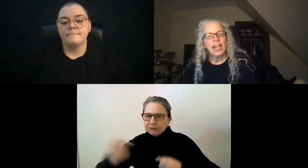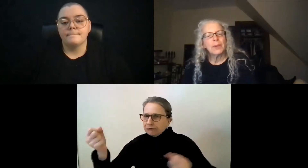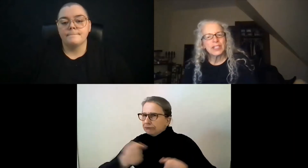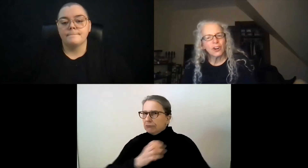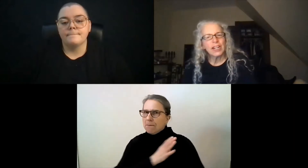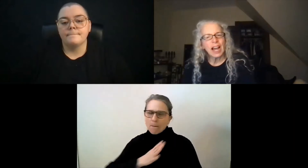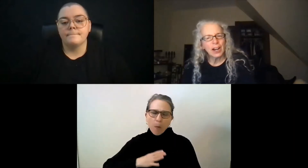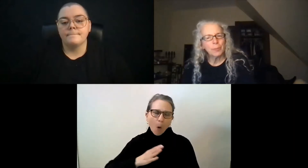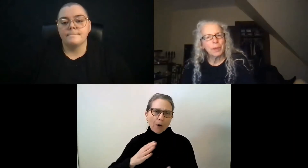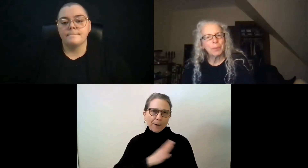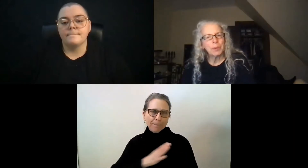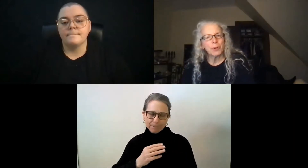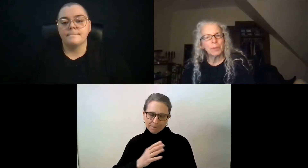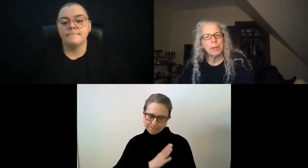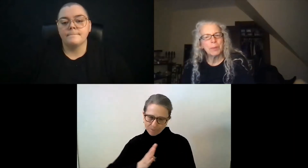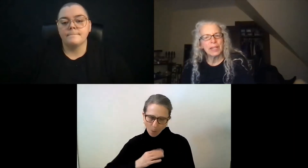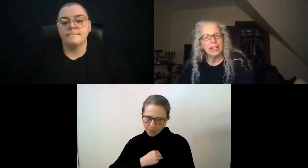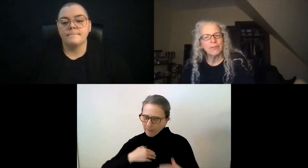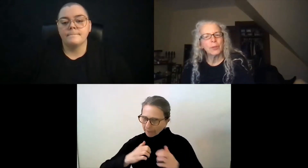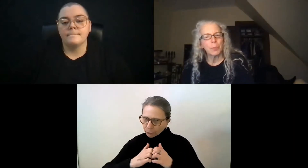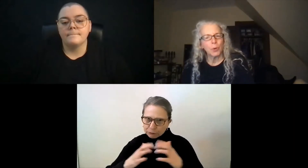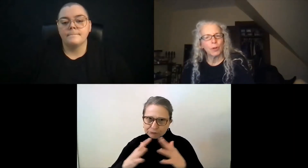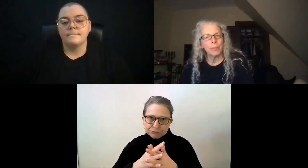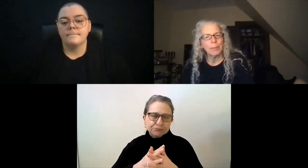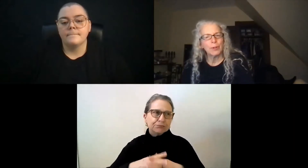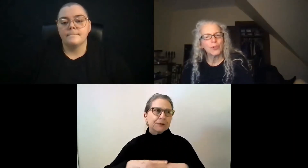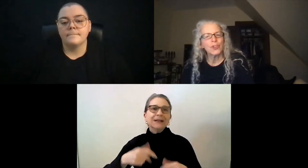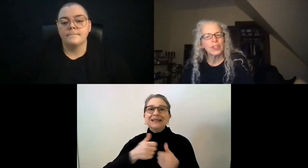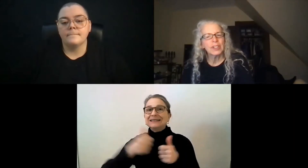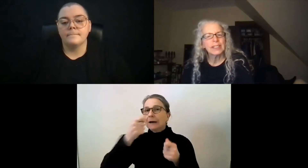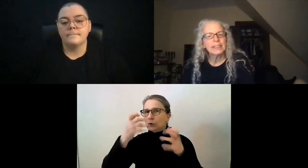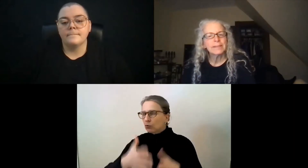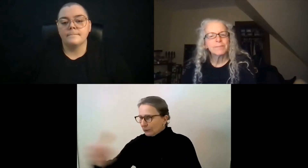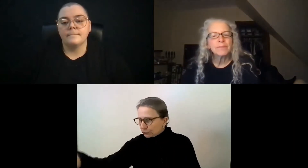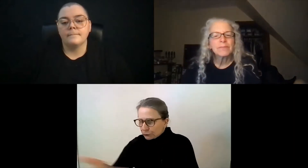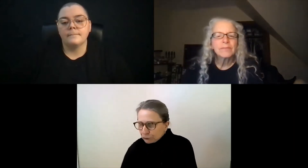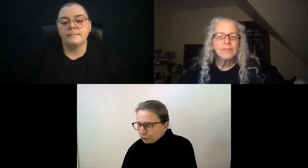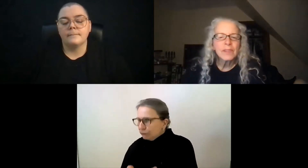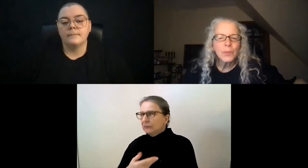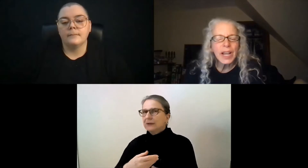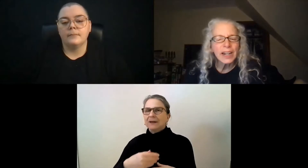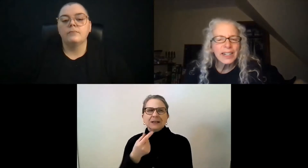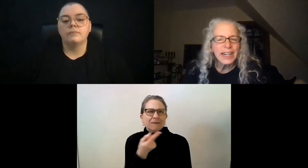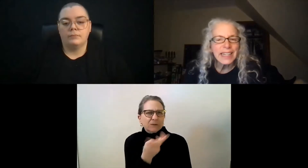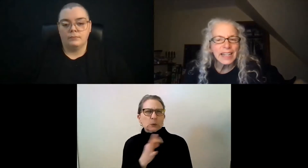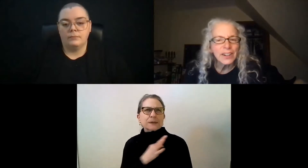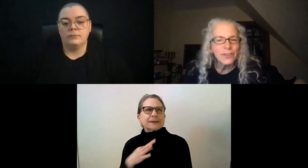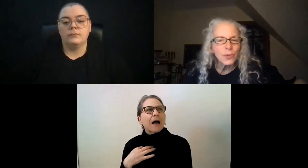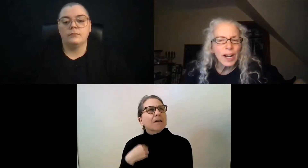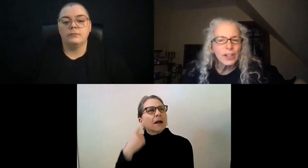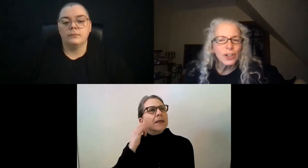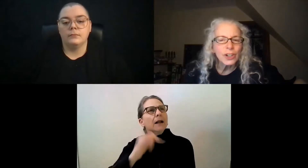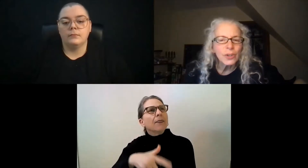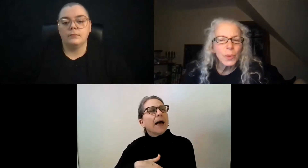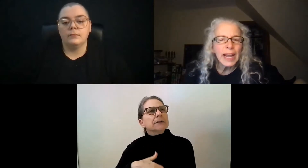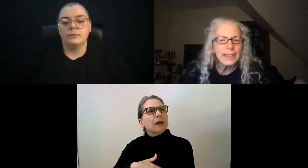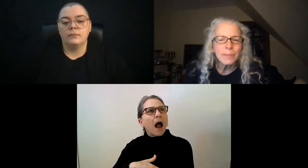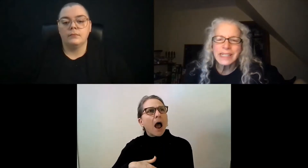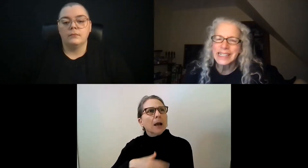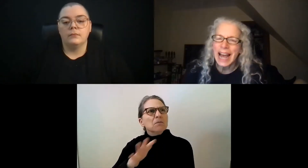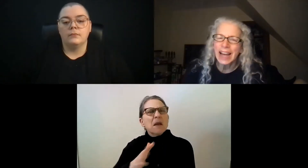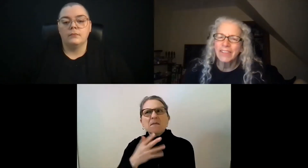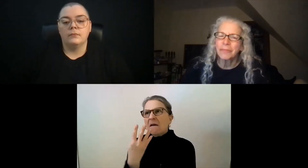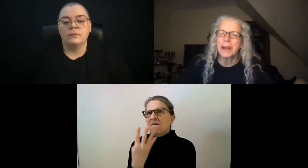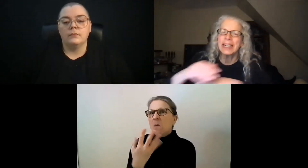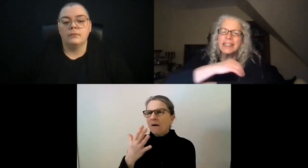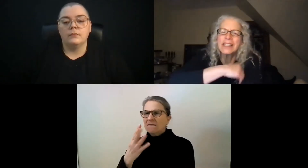And we started to hire people and bring people in for the board members. We got an executive director. We had some